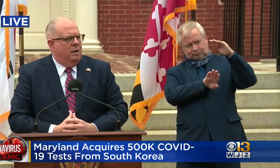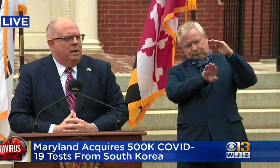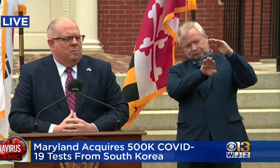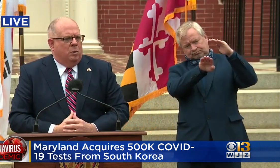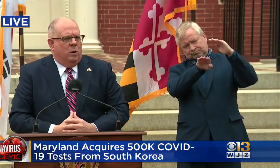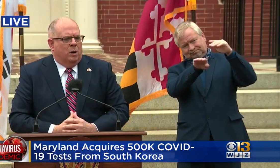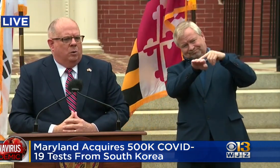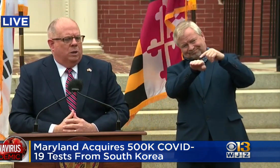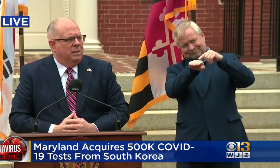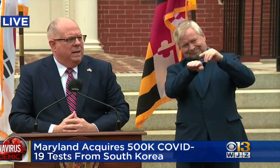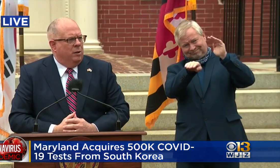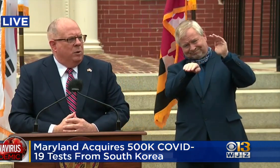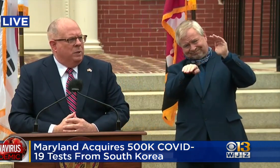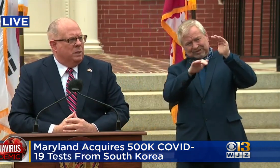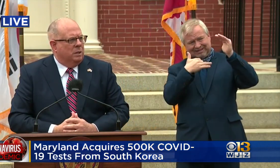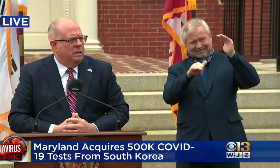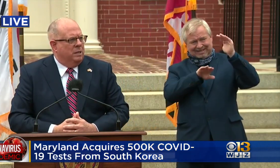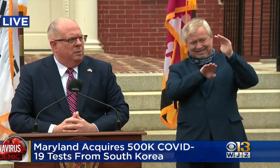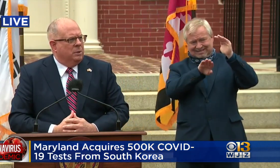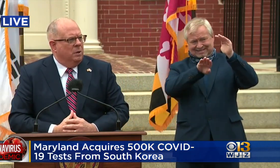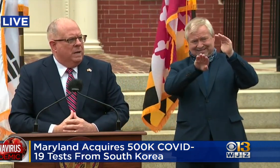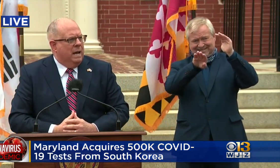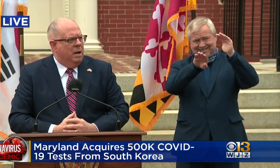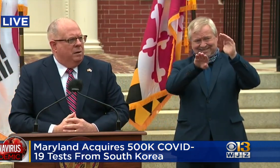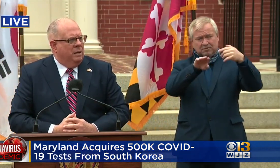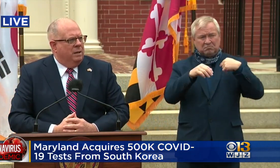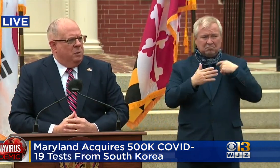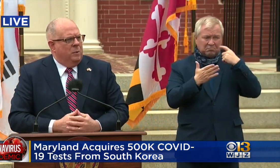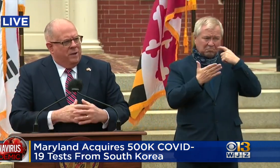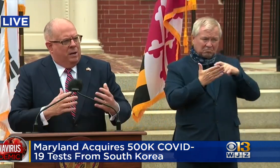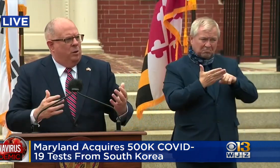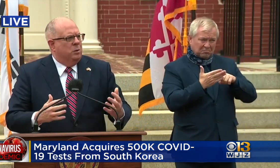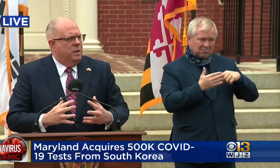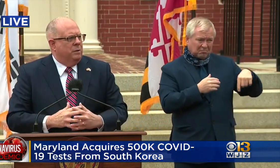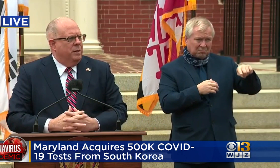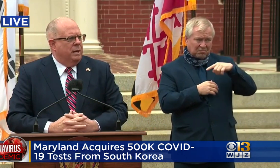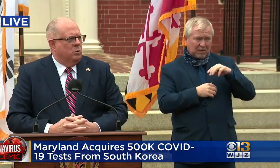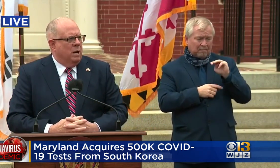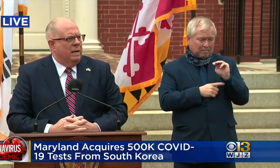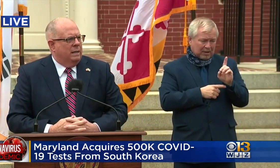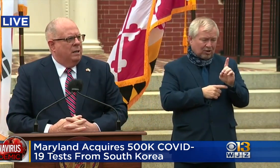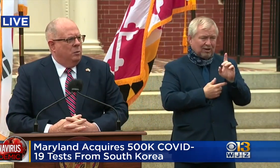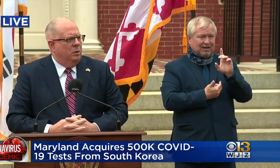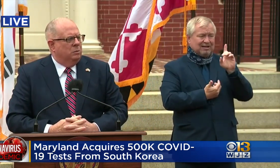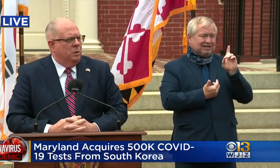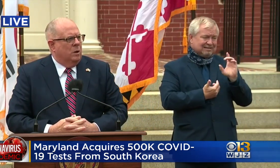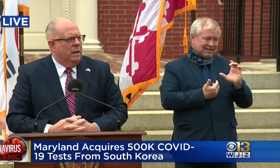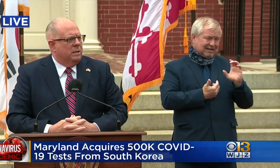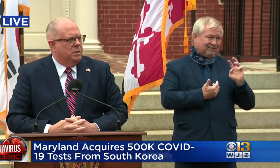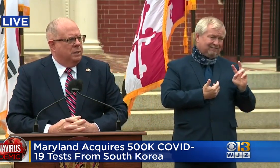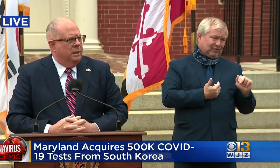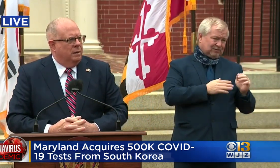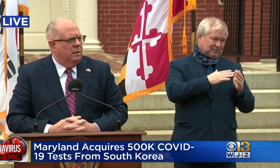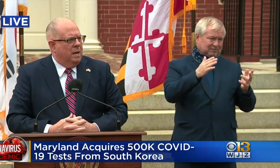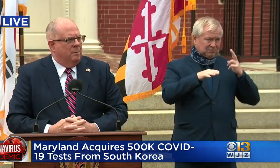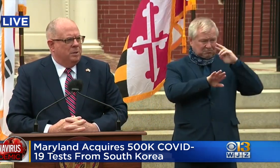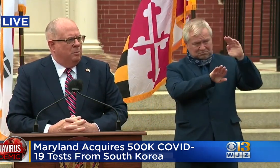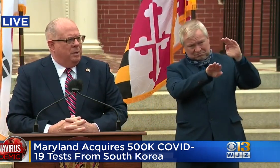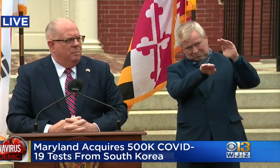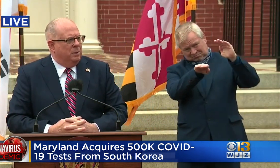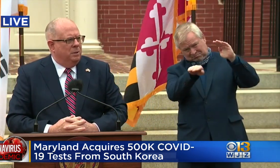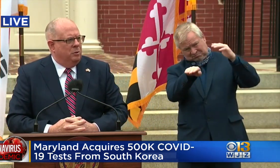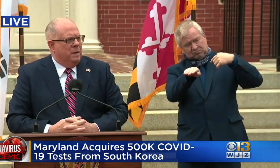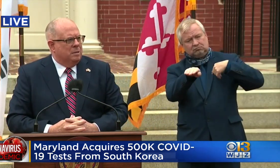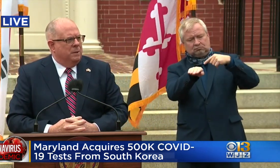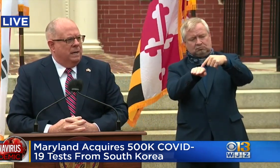but we're all going to work together when we start to see the numbers go down, when we've got all those other things ready, then we'll, we're all anxious to get our economies